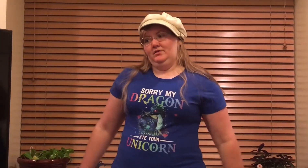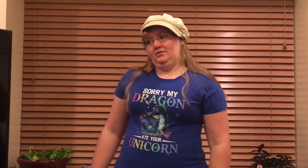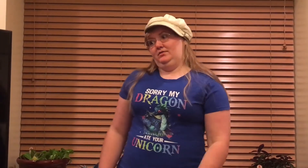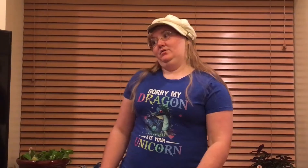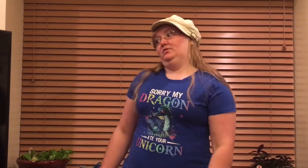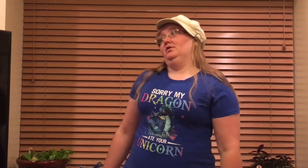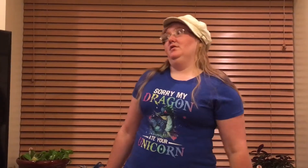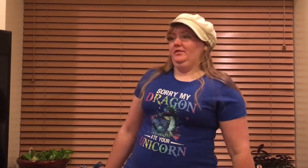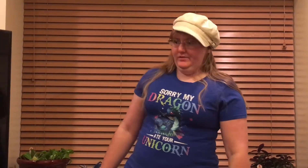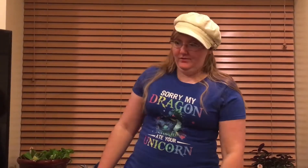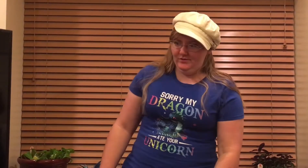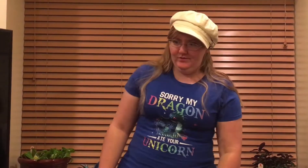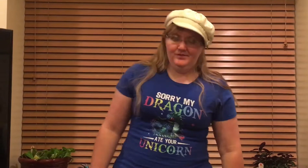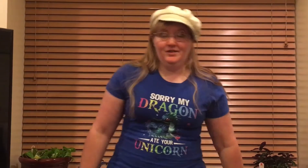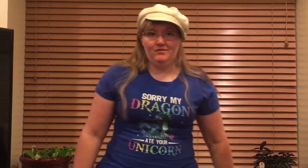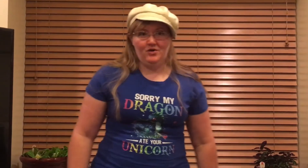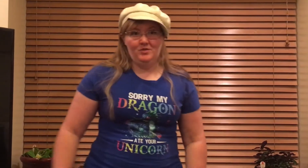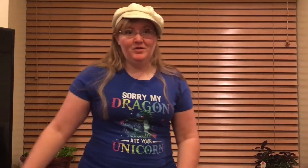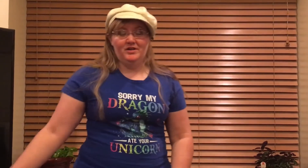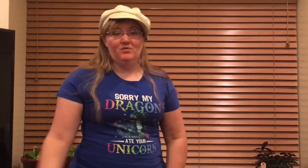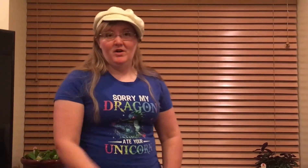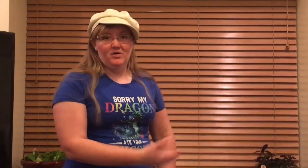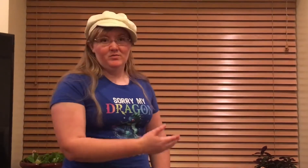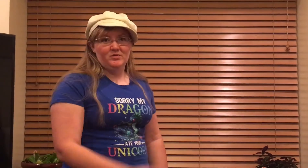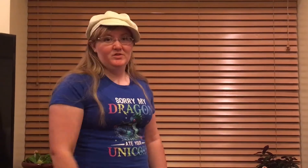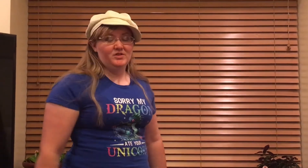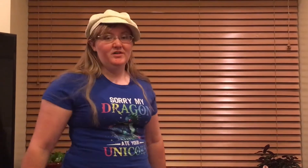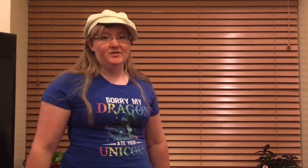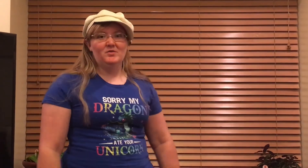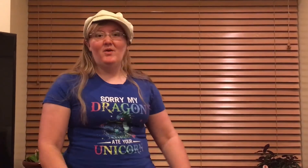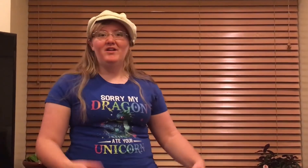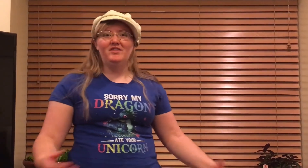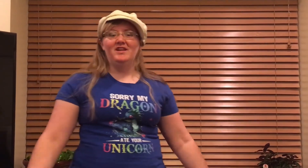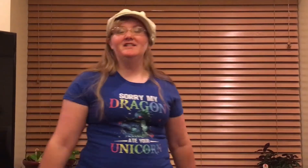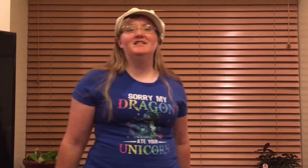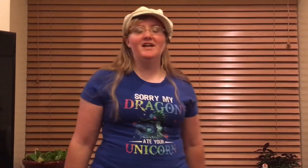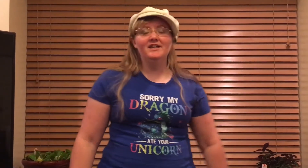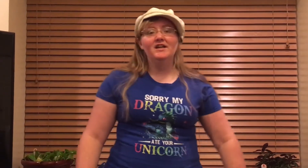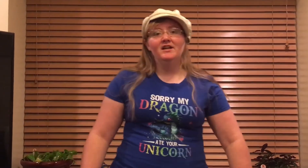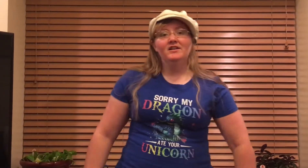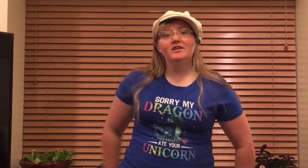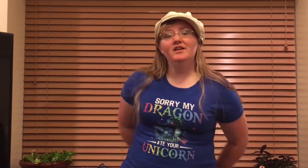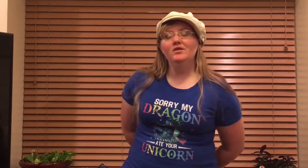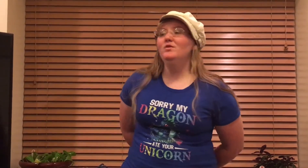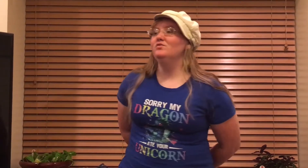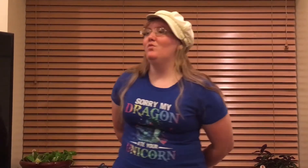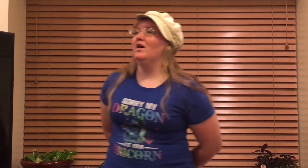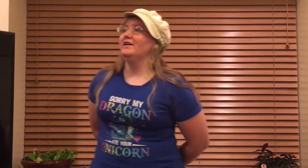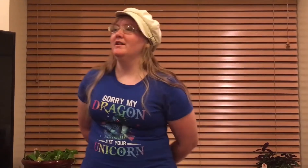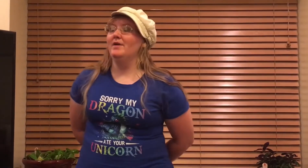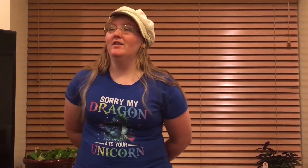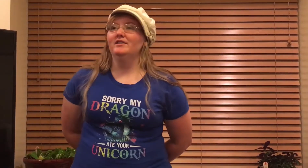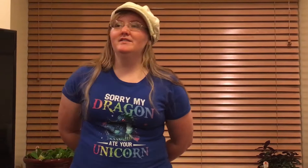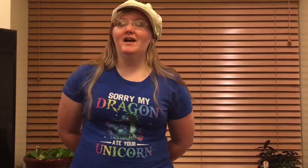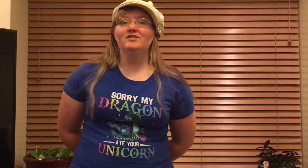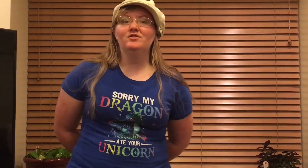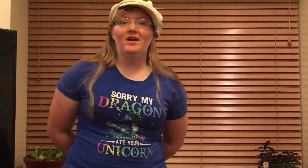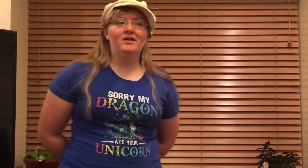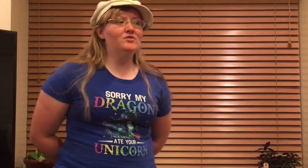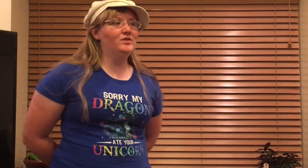All right, said the farmer, and he went home to his daughter. Well, the next day, the king was walking about his castle grounds when